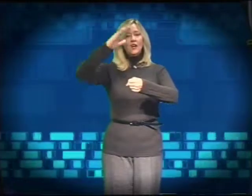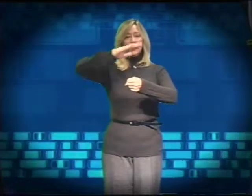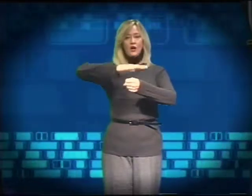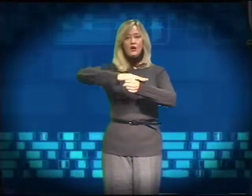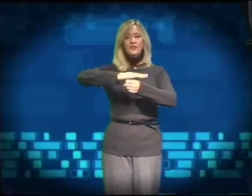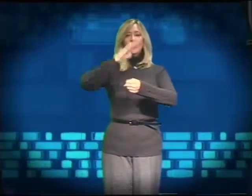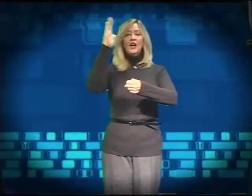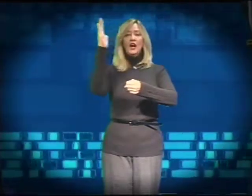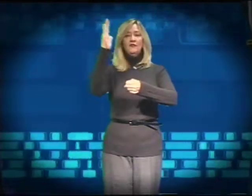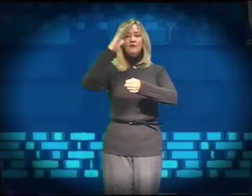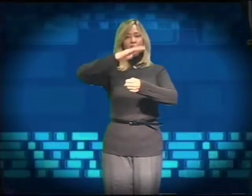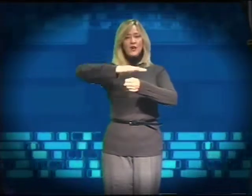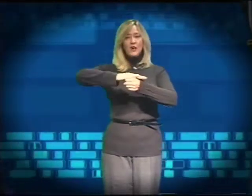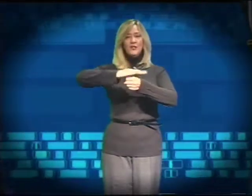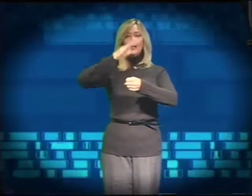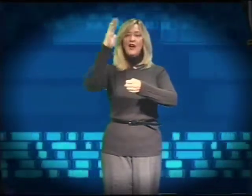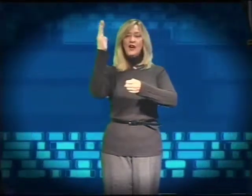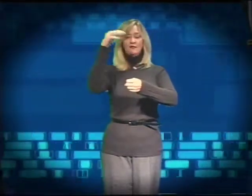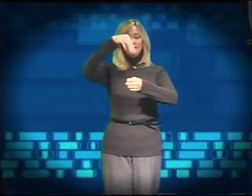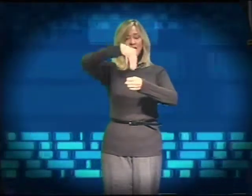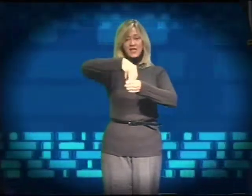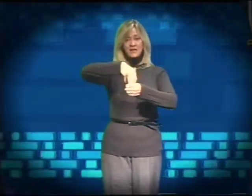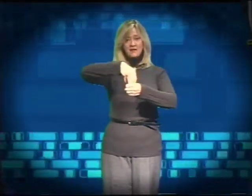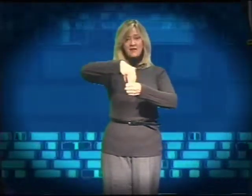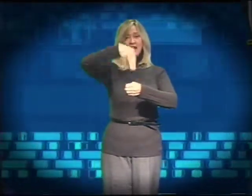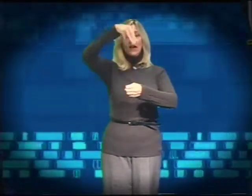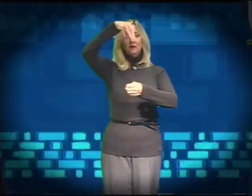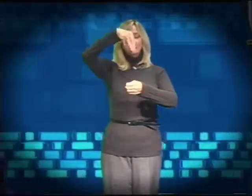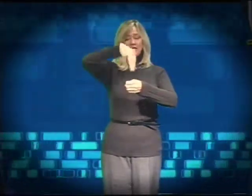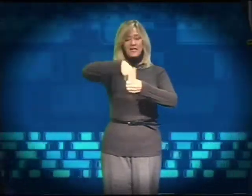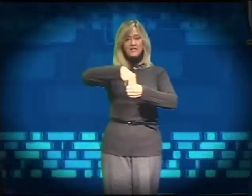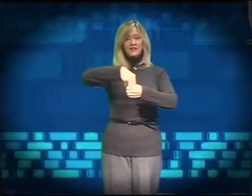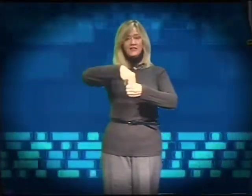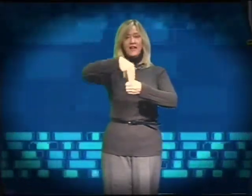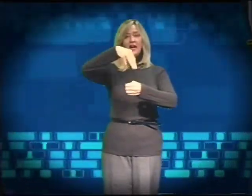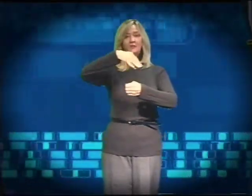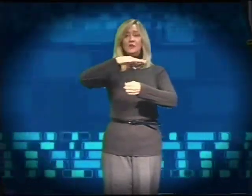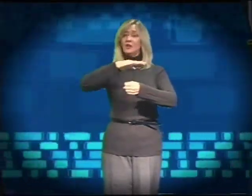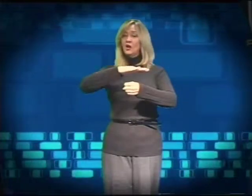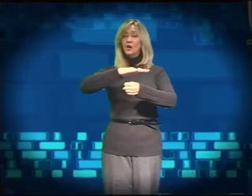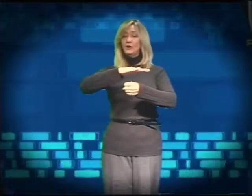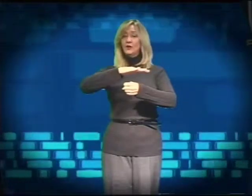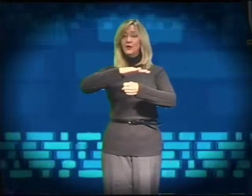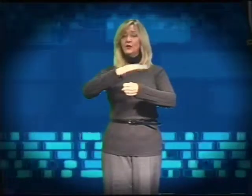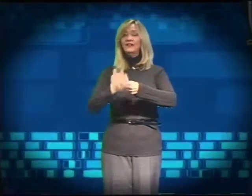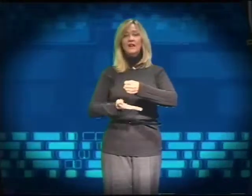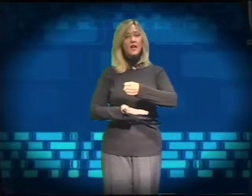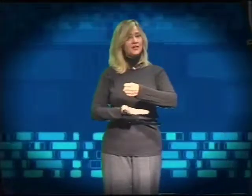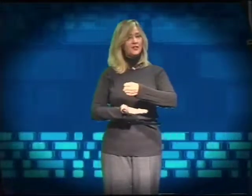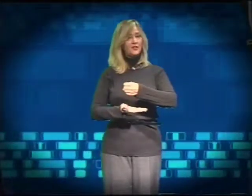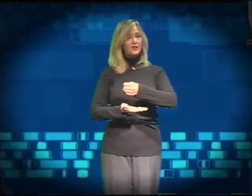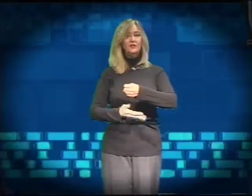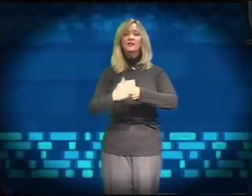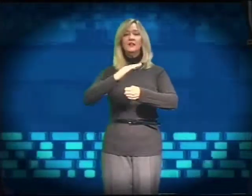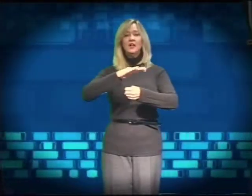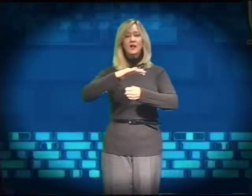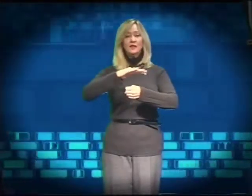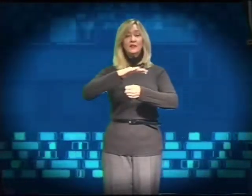On, off, on, off, in, out, in, out, over, under, over,